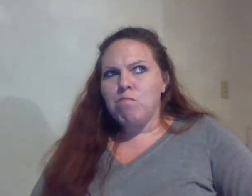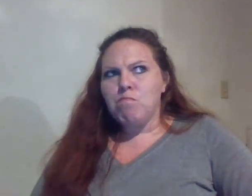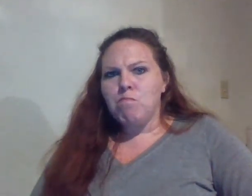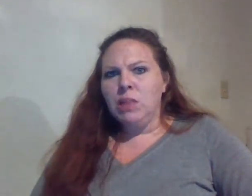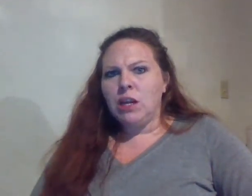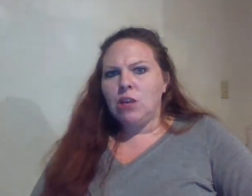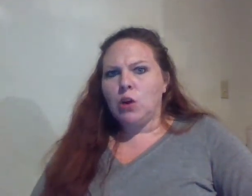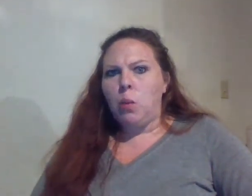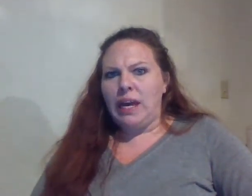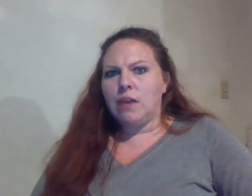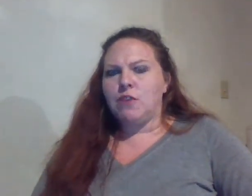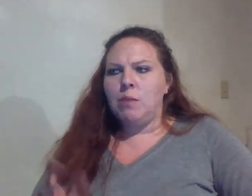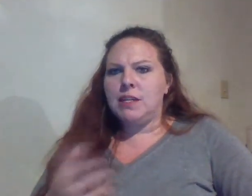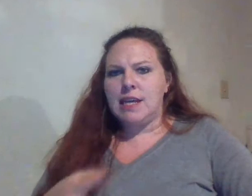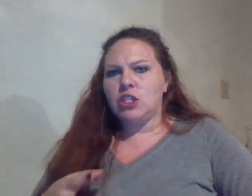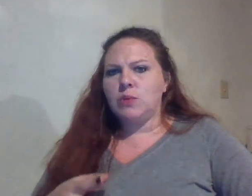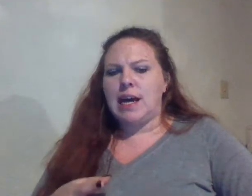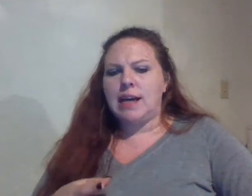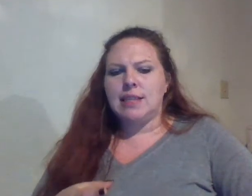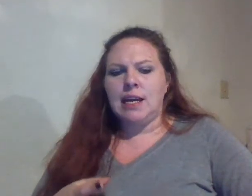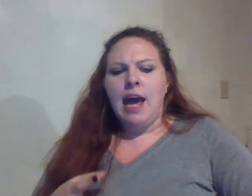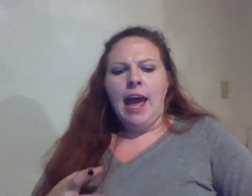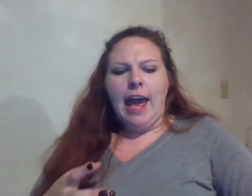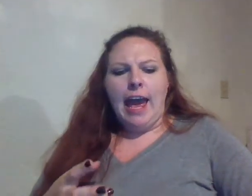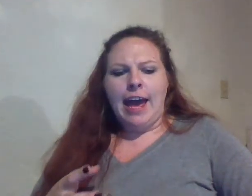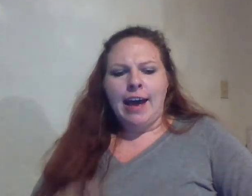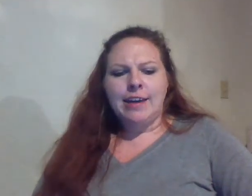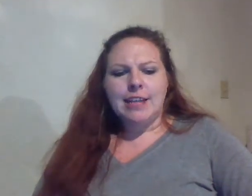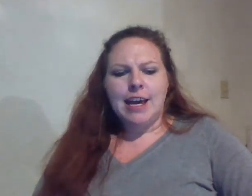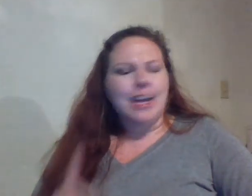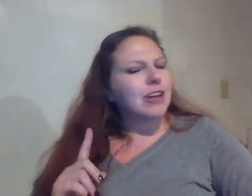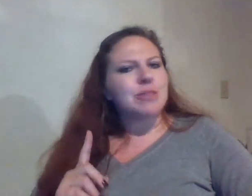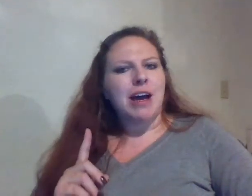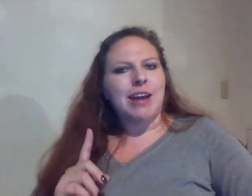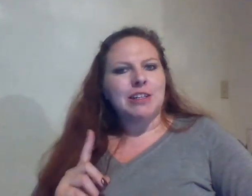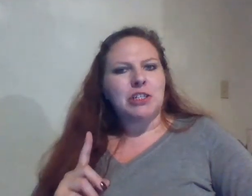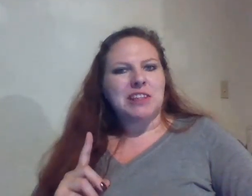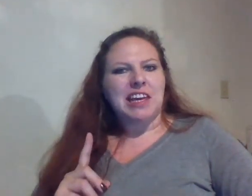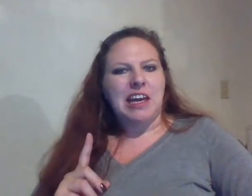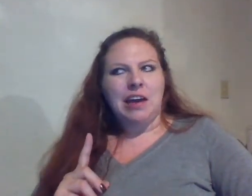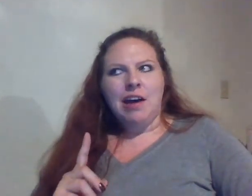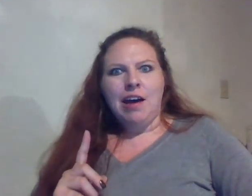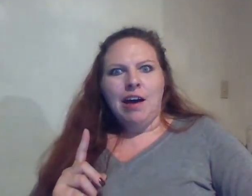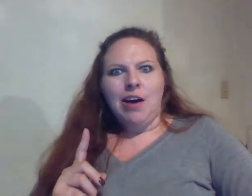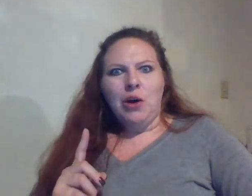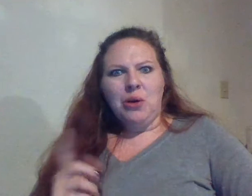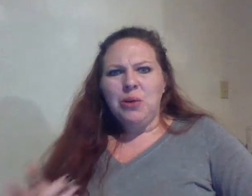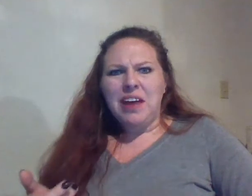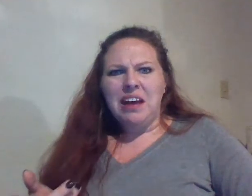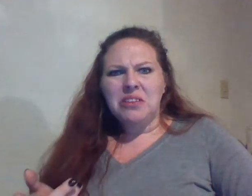a little over a week from the date she was last seen and here's my issue with the key who the hell only